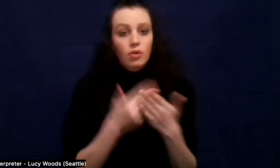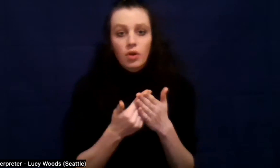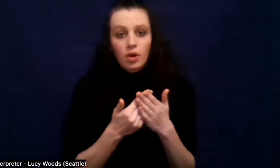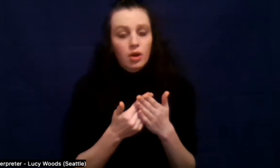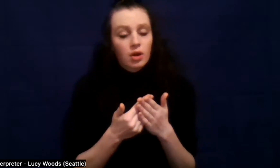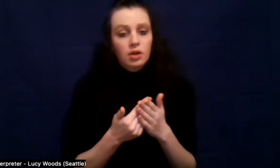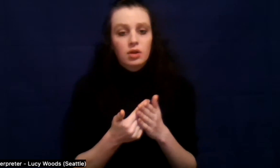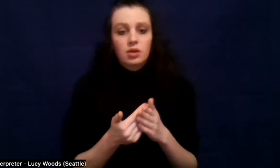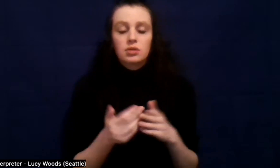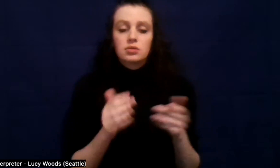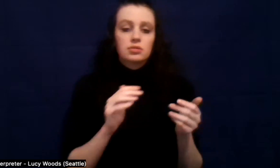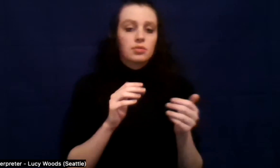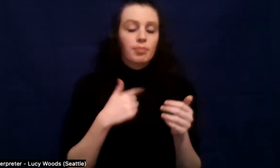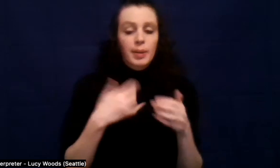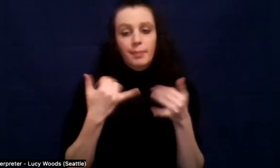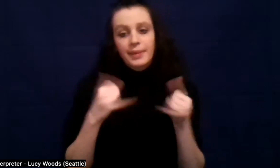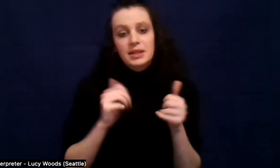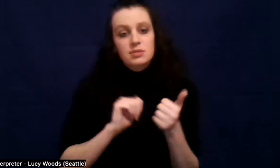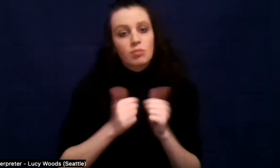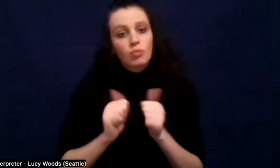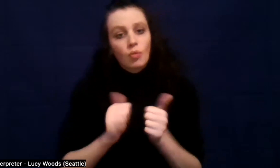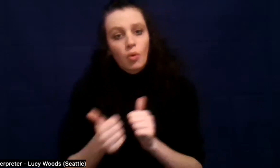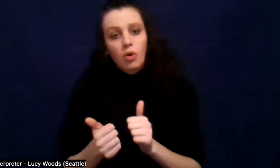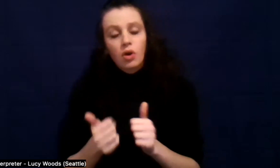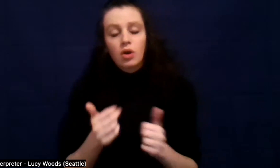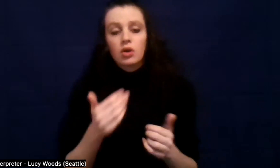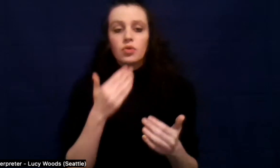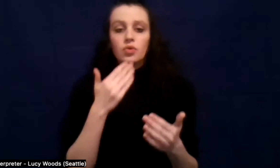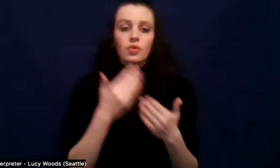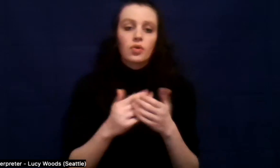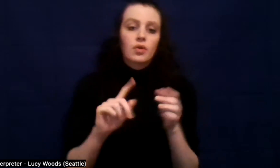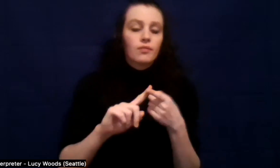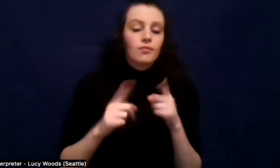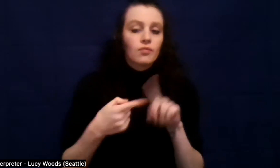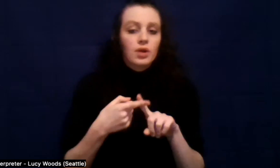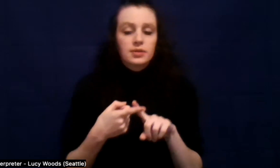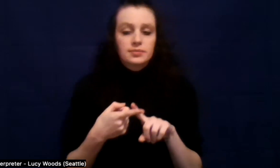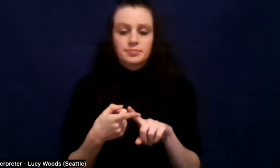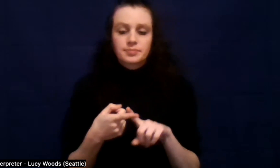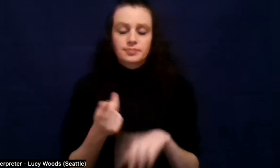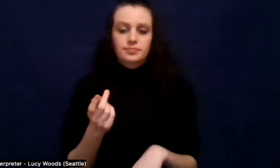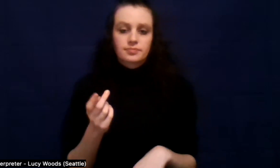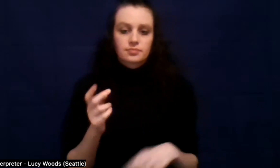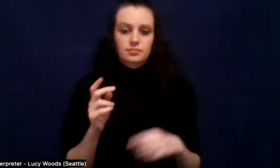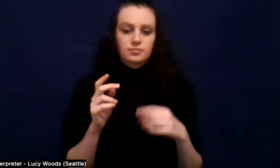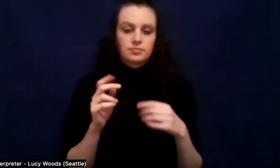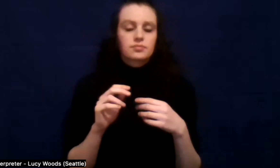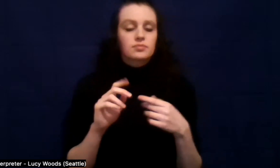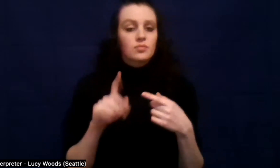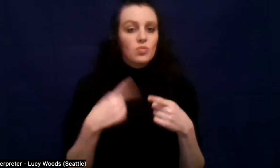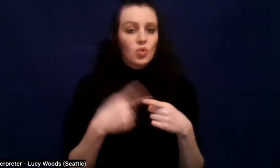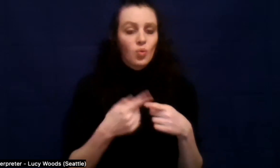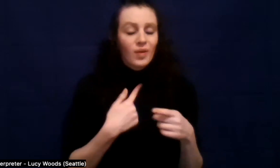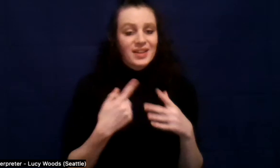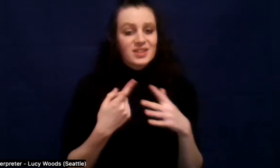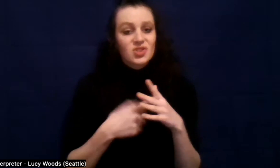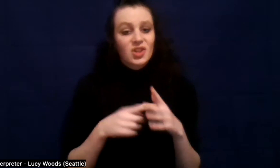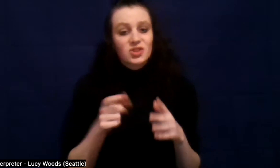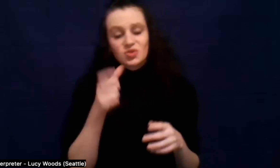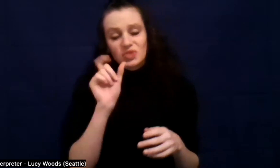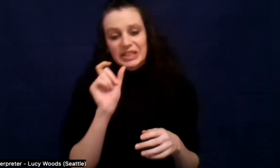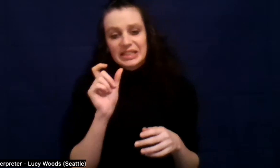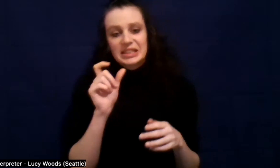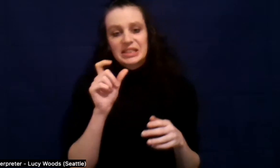good in sports, you know, like had a good friend group. And that all kind of fell off as soon as I took my first sip of alcohol.